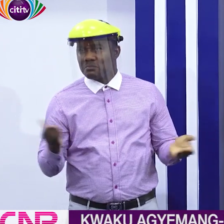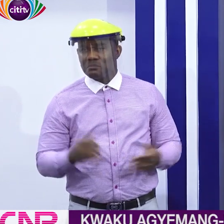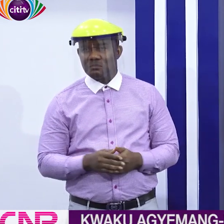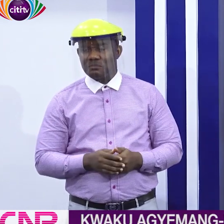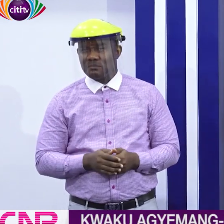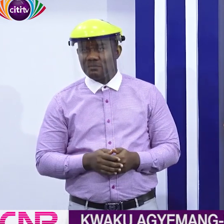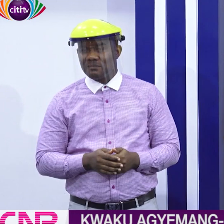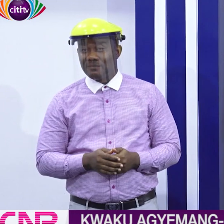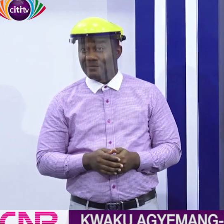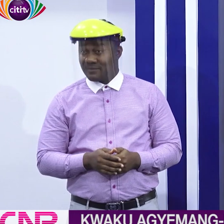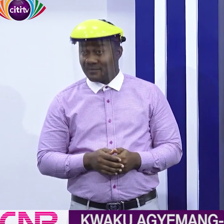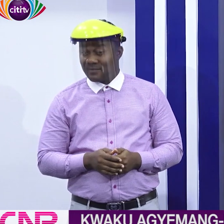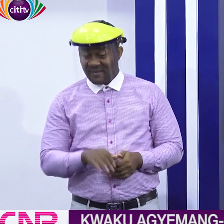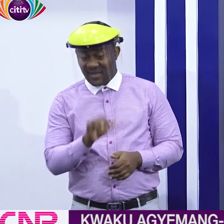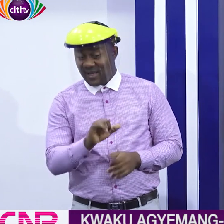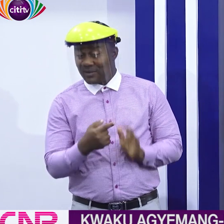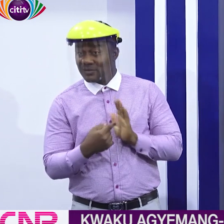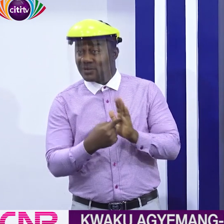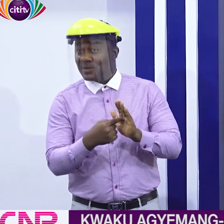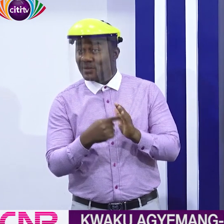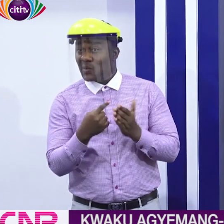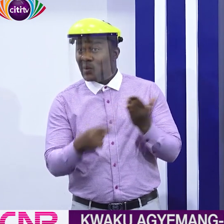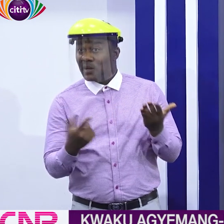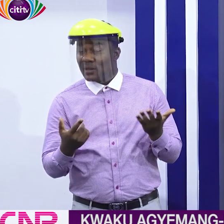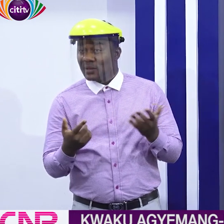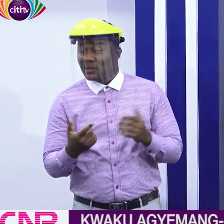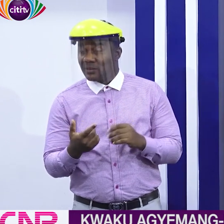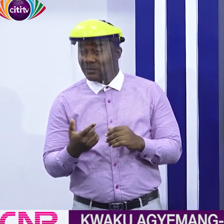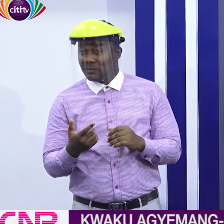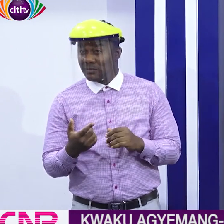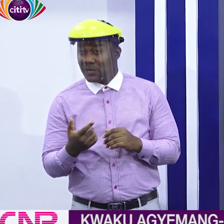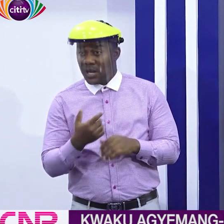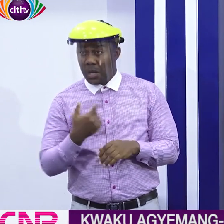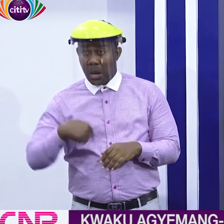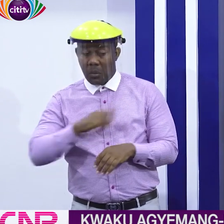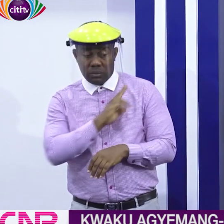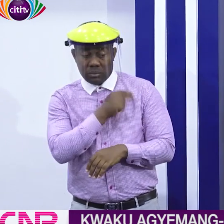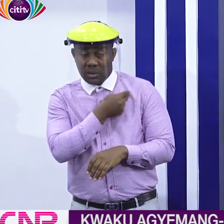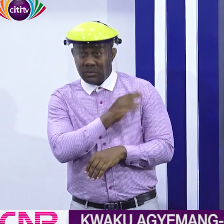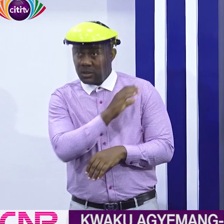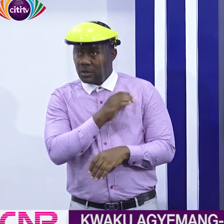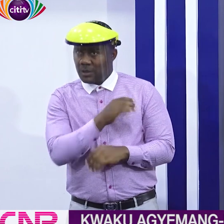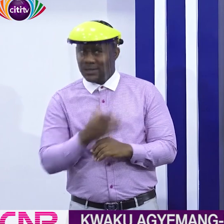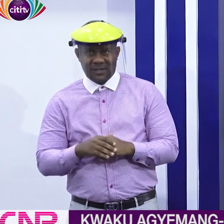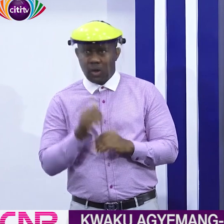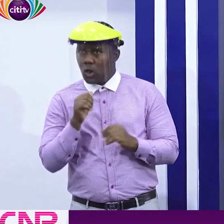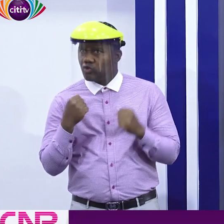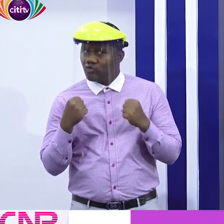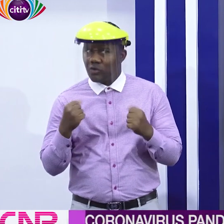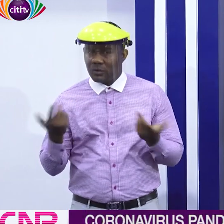And that is a good indication. Our health system is still very strengthened. If we should begin to get ill,